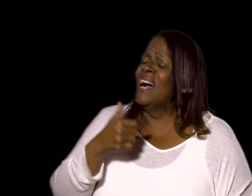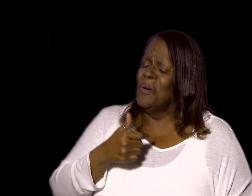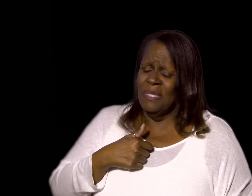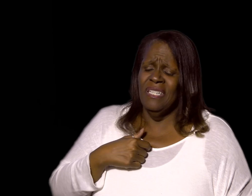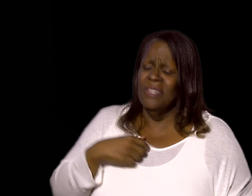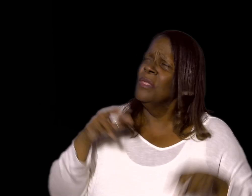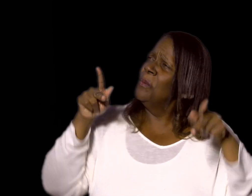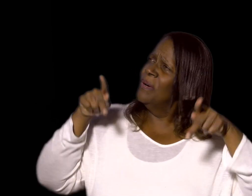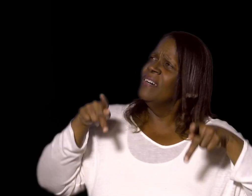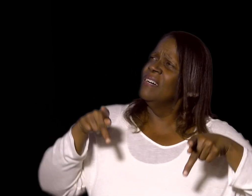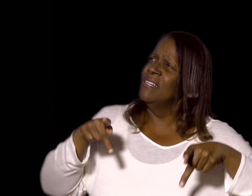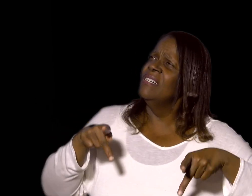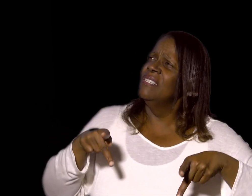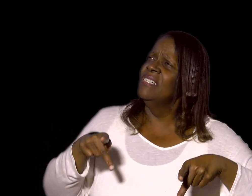I'll be the one